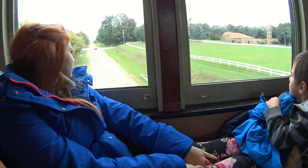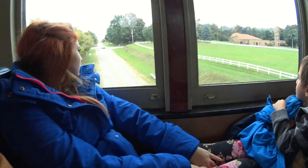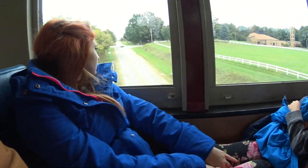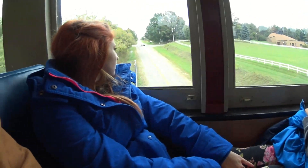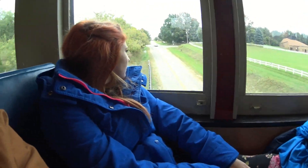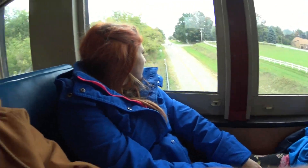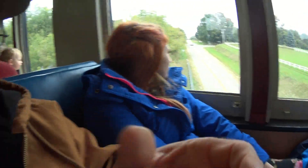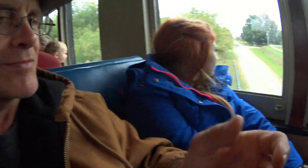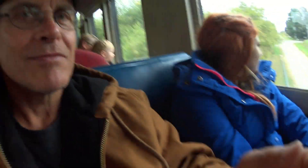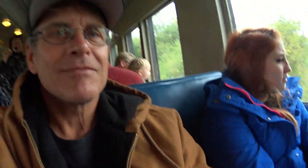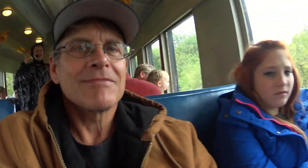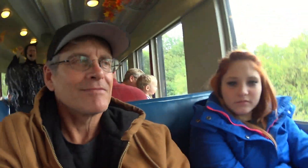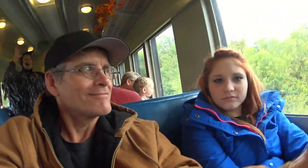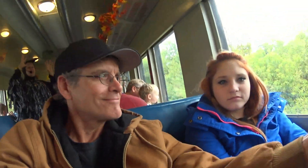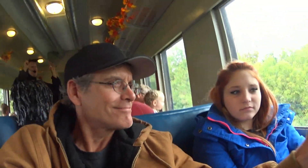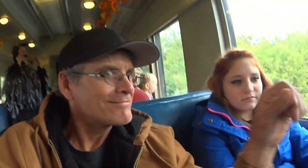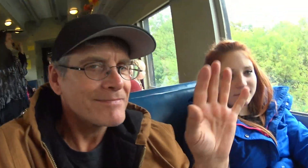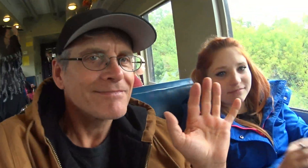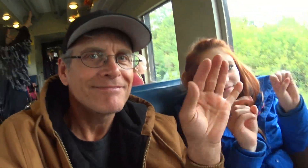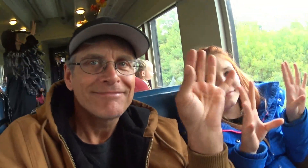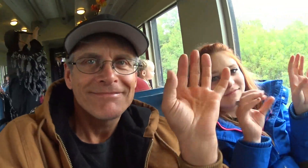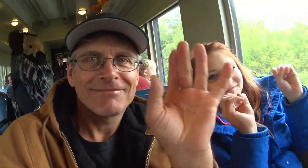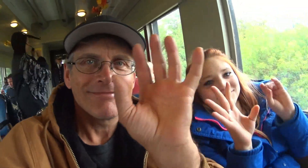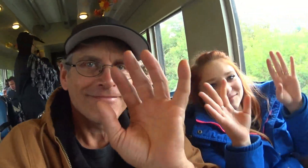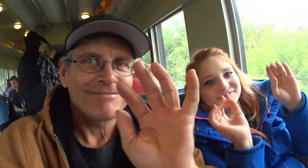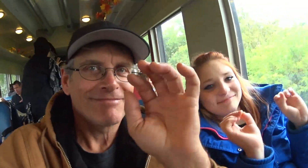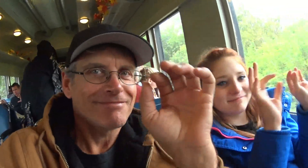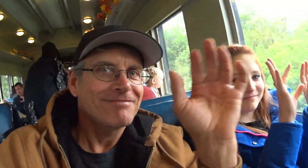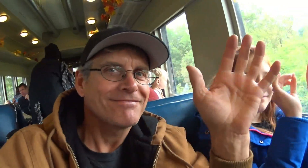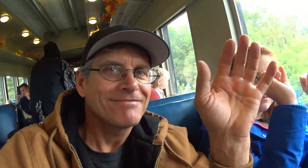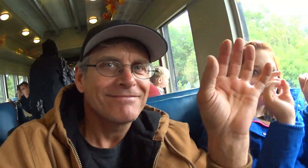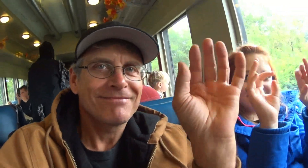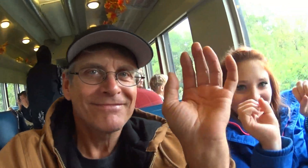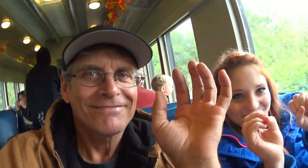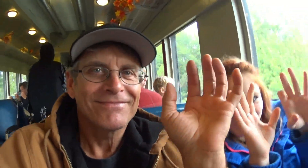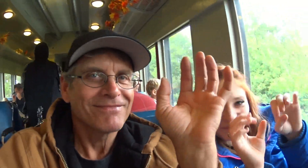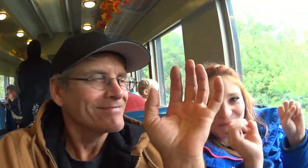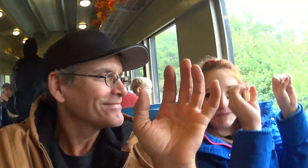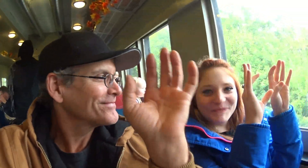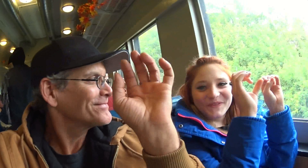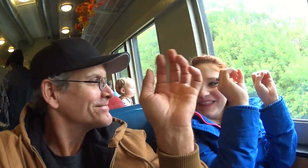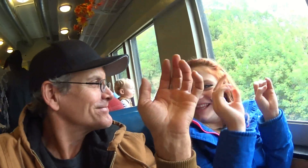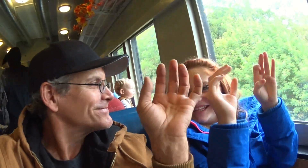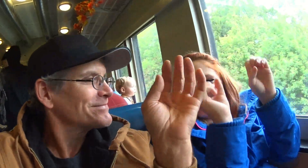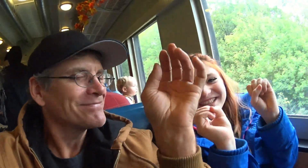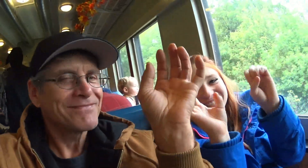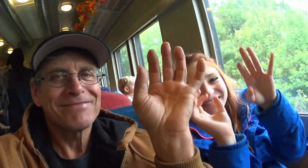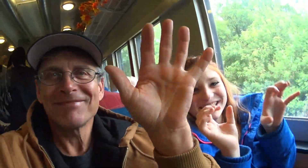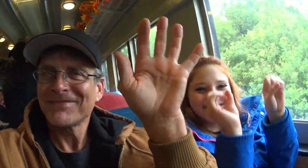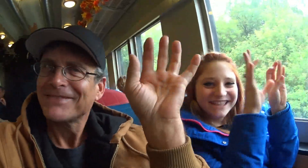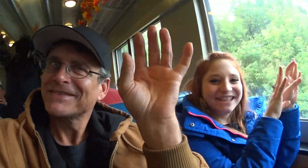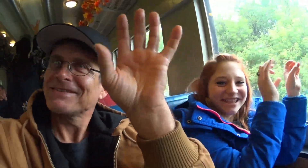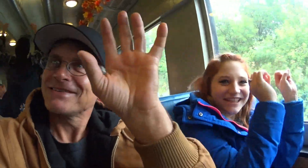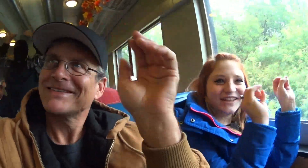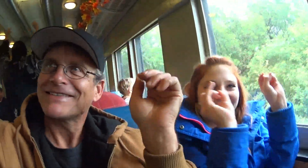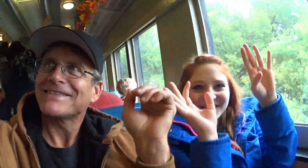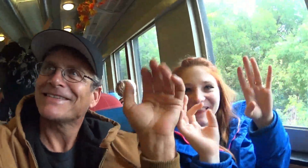open and close . Get your fingers poppin' I puke your nose Get your fingers poppin' get them way overhead